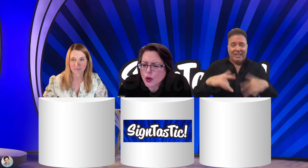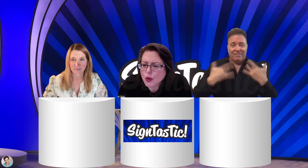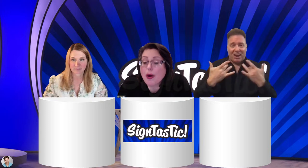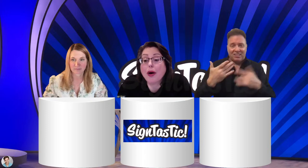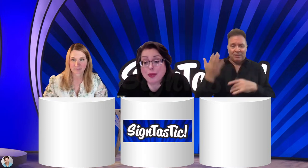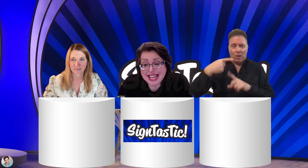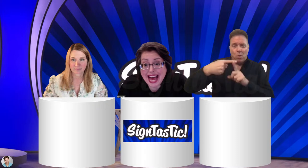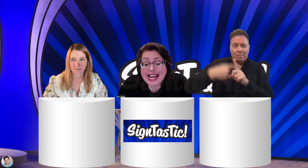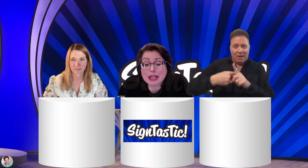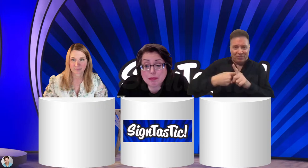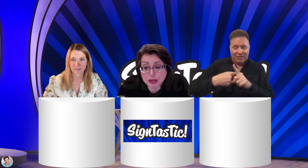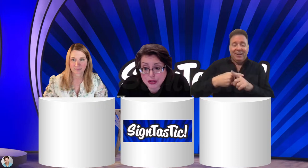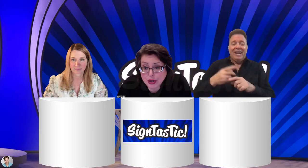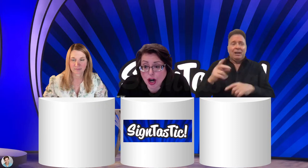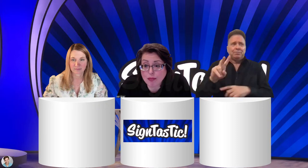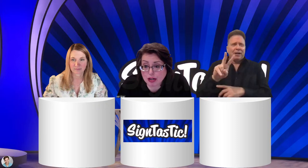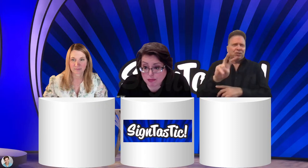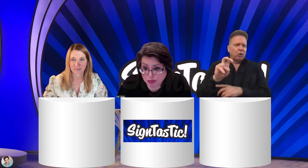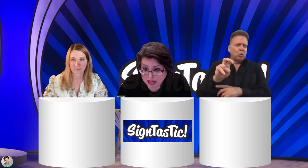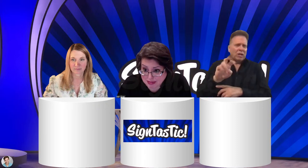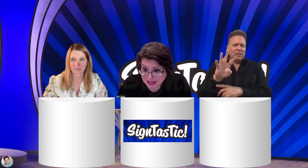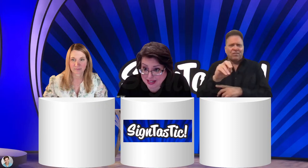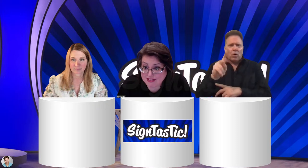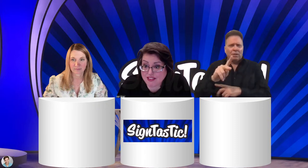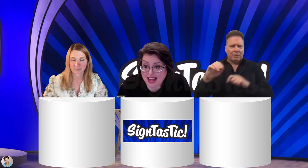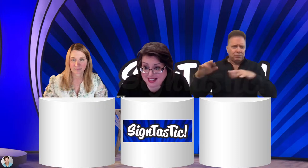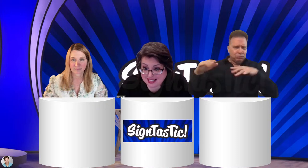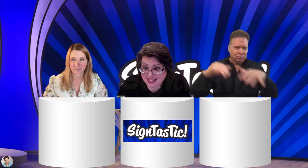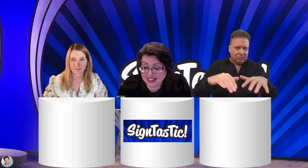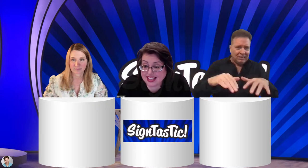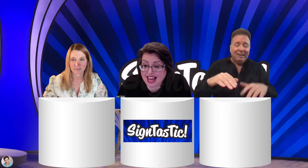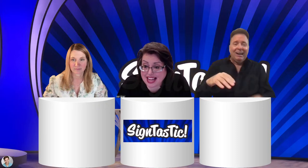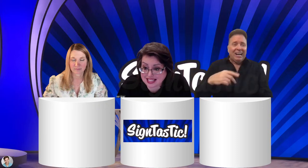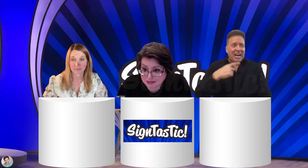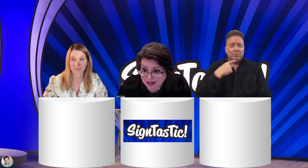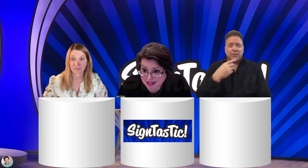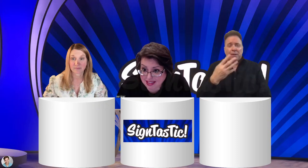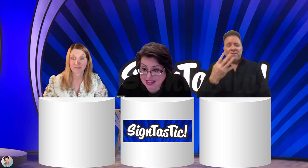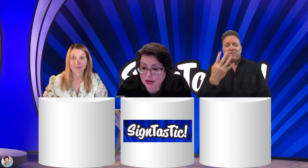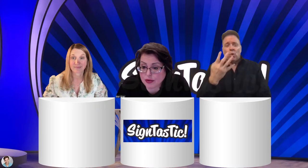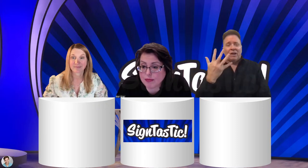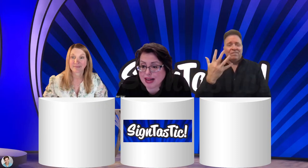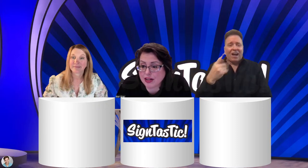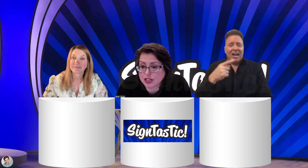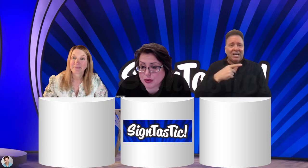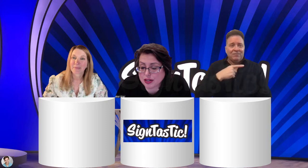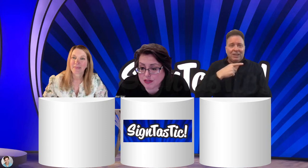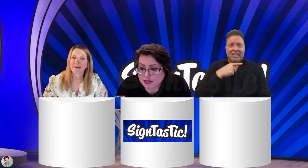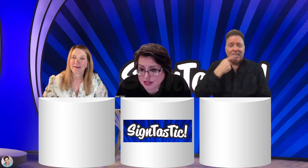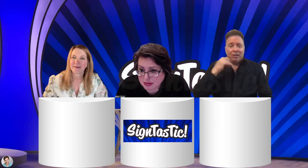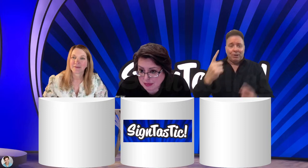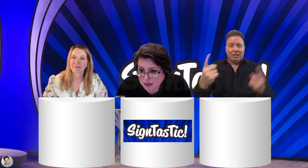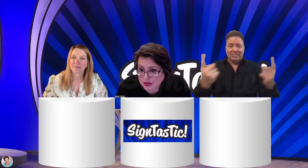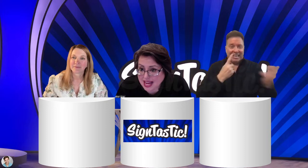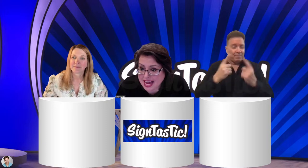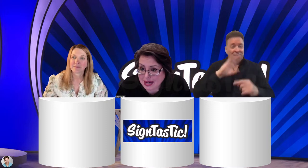Well, we had a blue carpet premier event last month and there were about 250 people who came